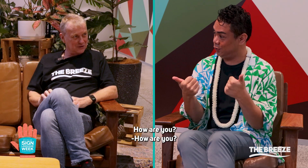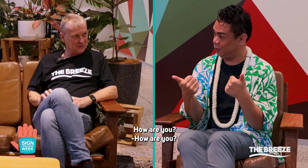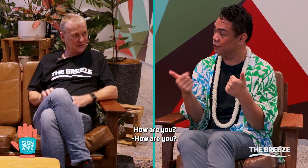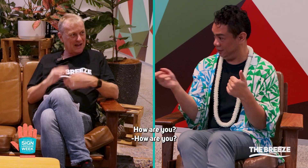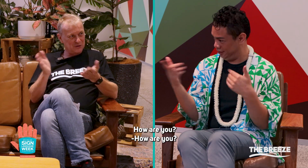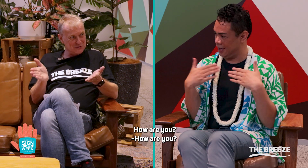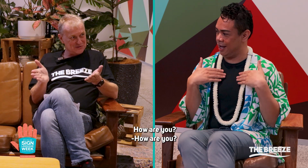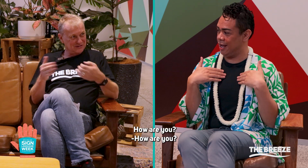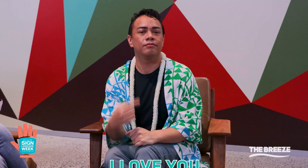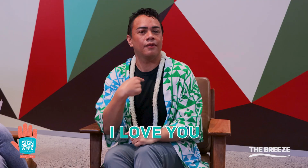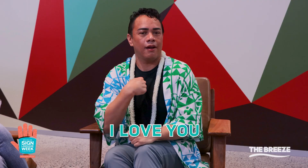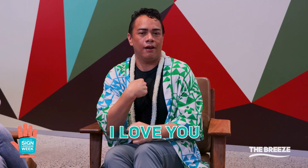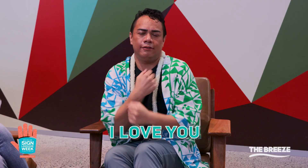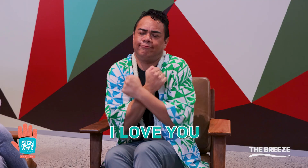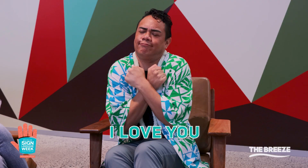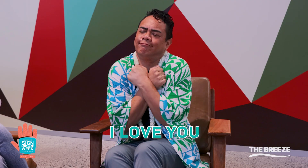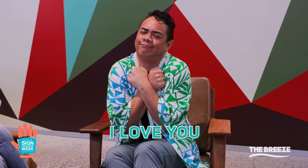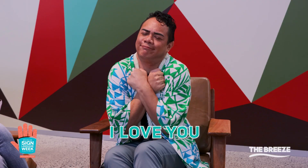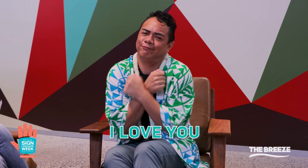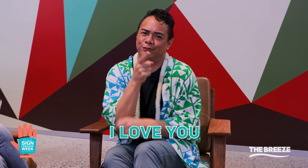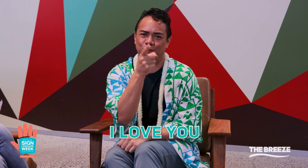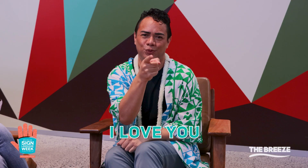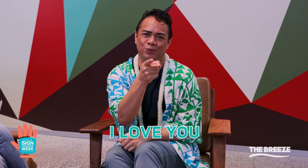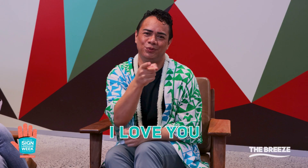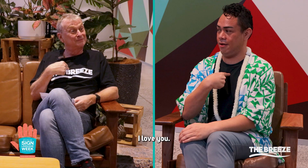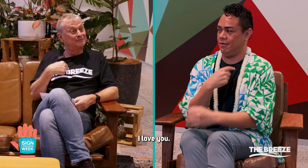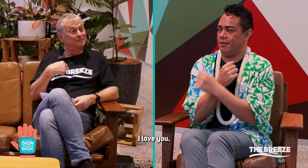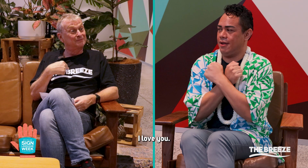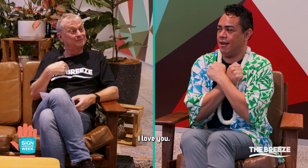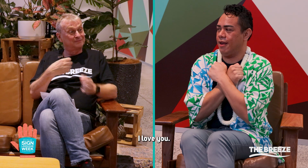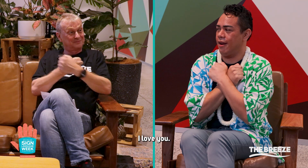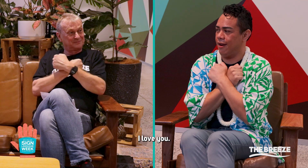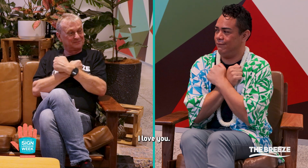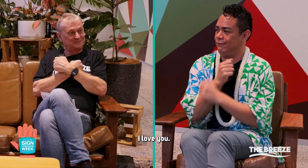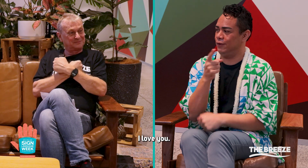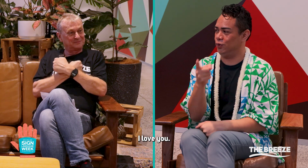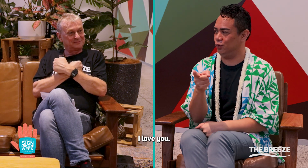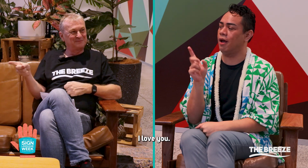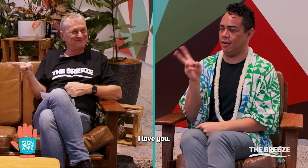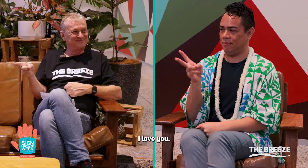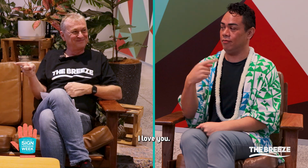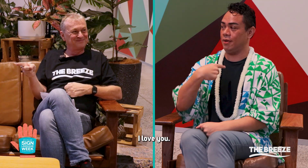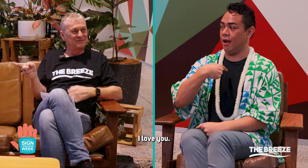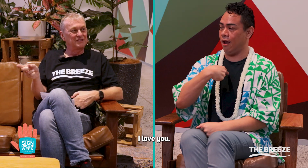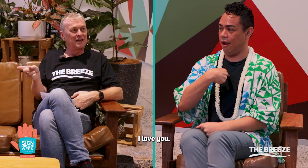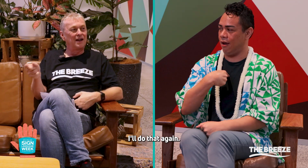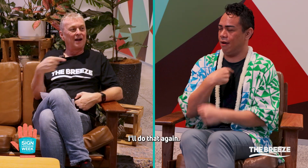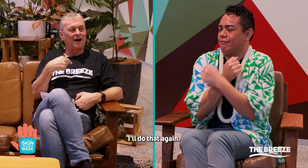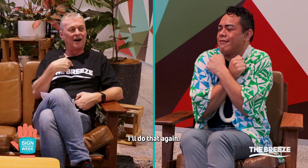are you? How are you? I love you. I love you. I'll do that again.